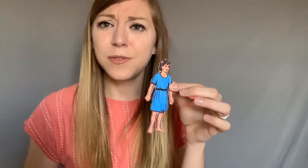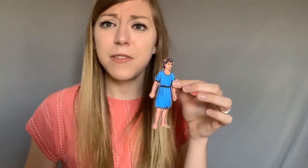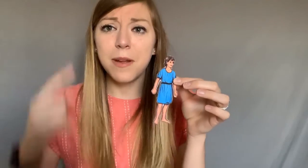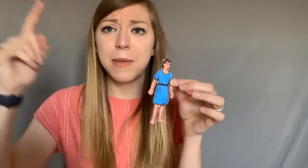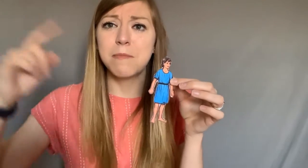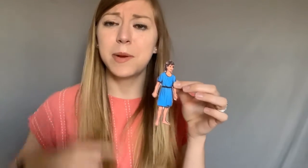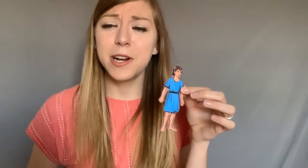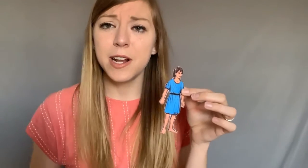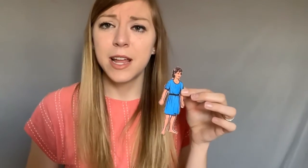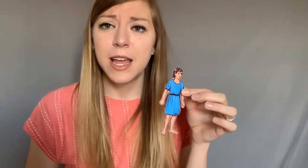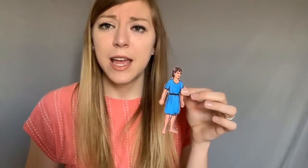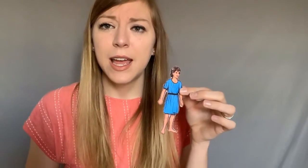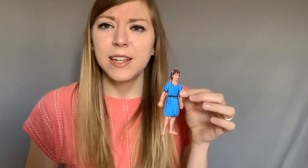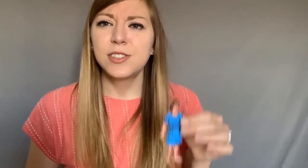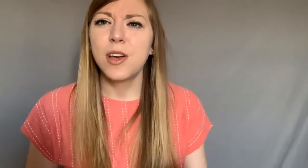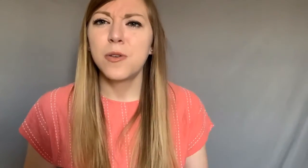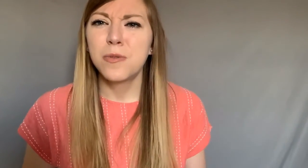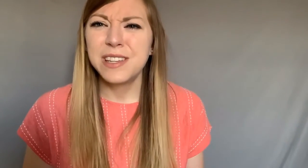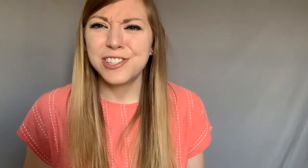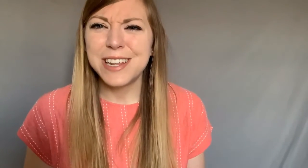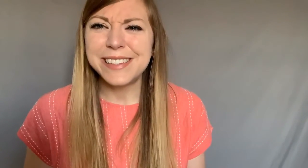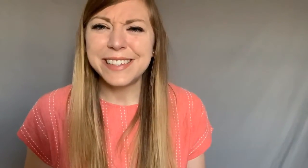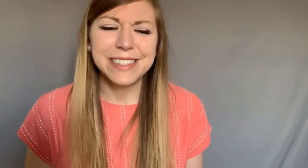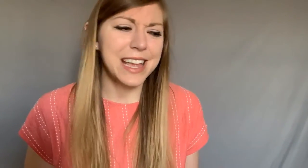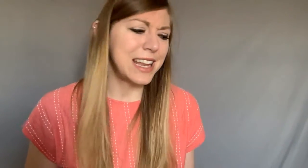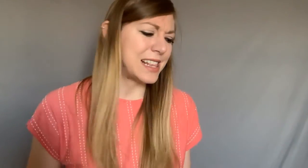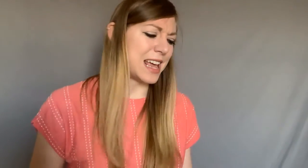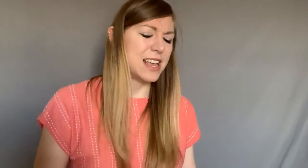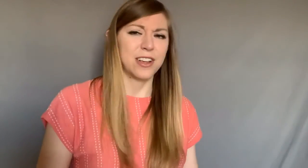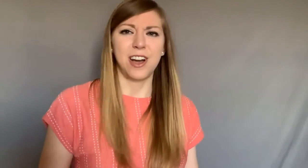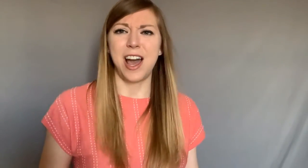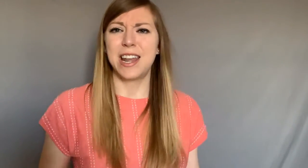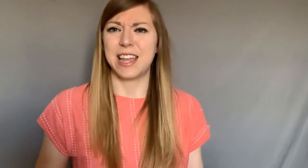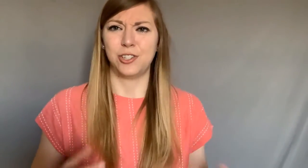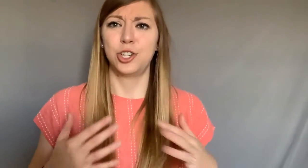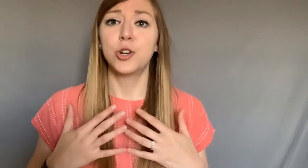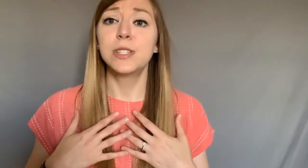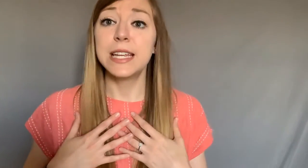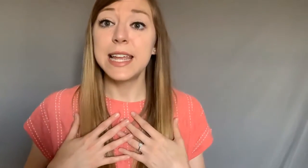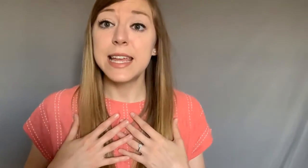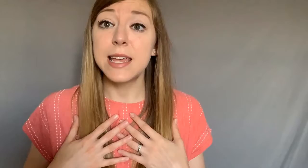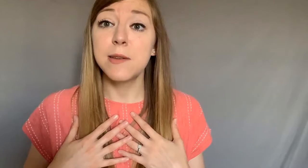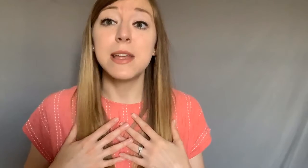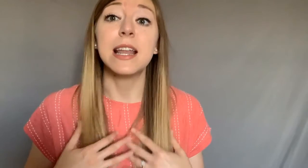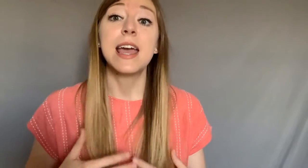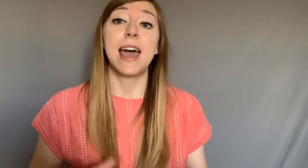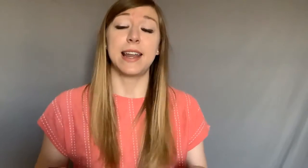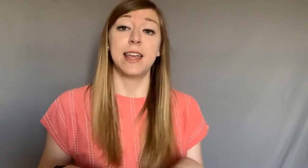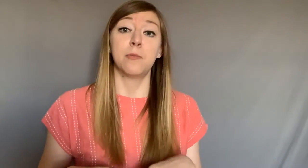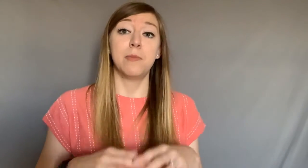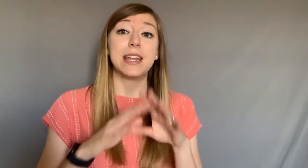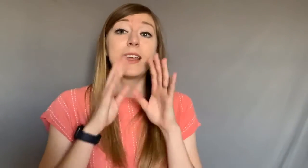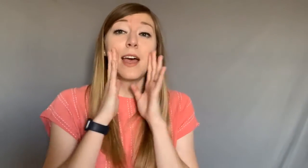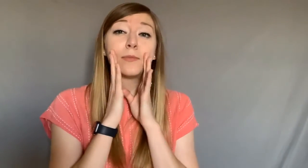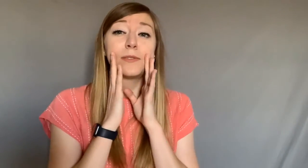we remember so when Jesus said that God had chosen him and had chosen